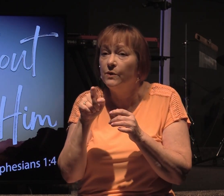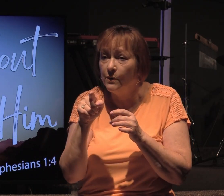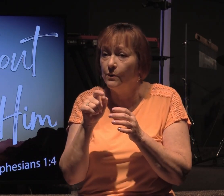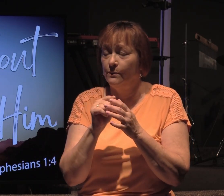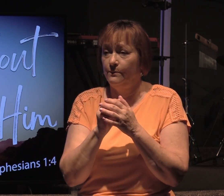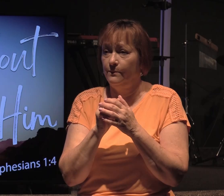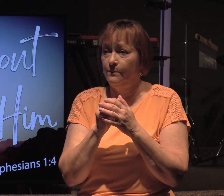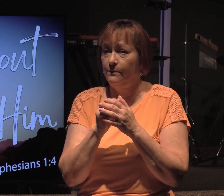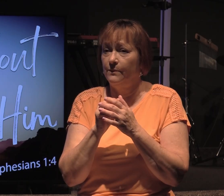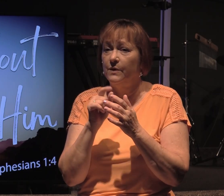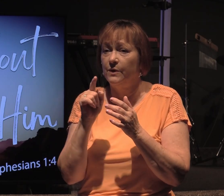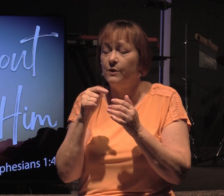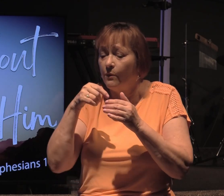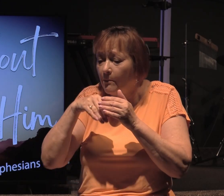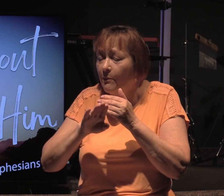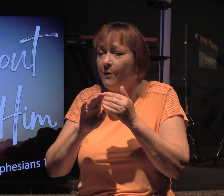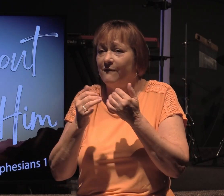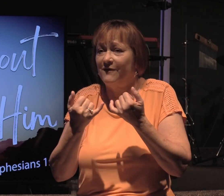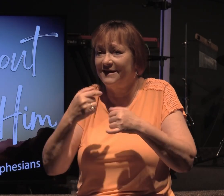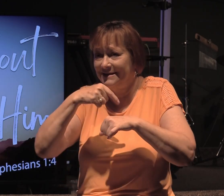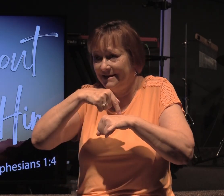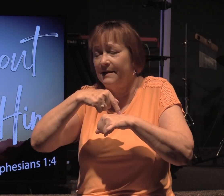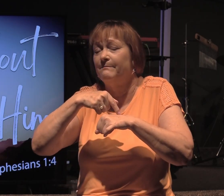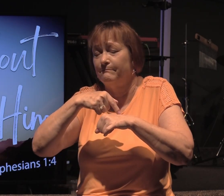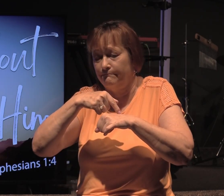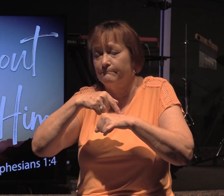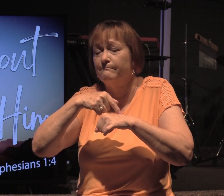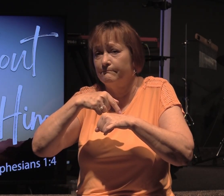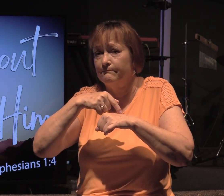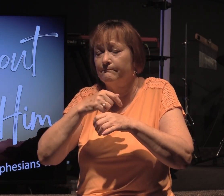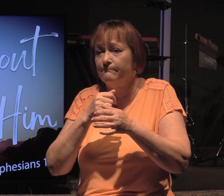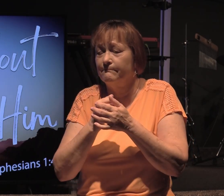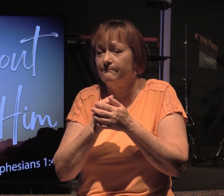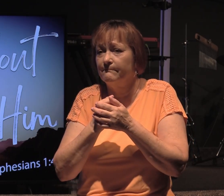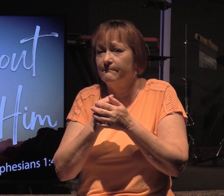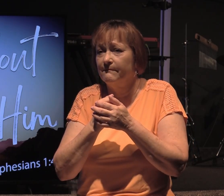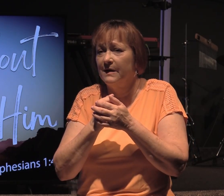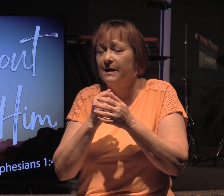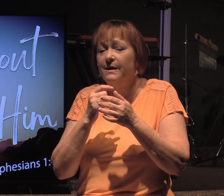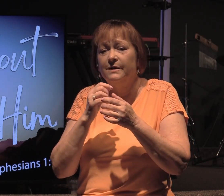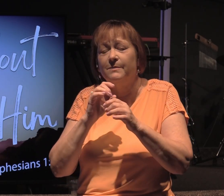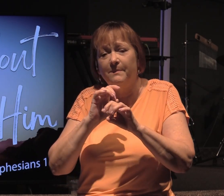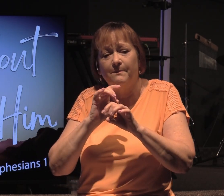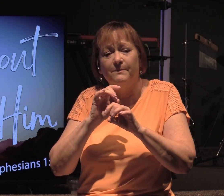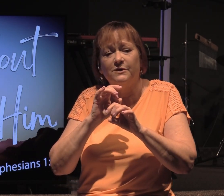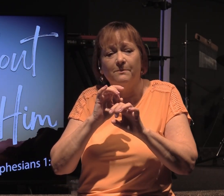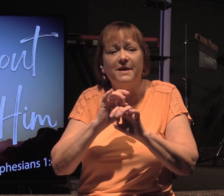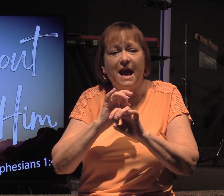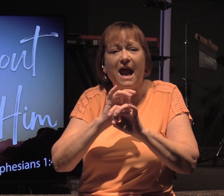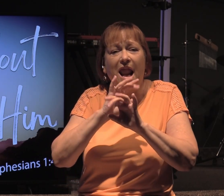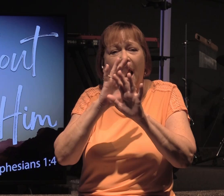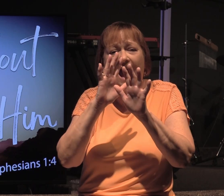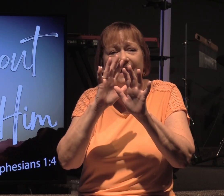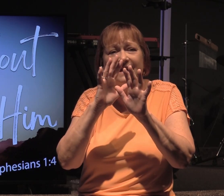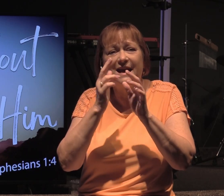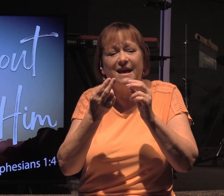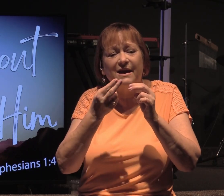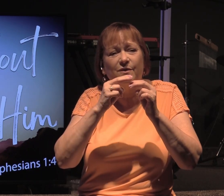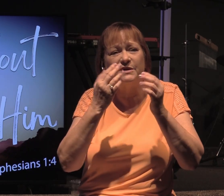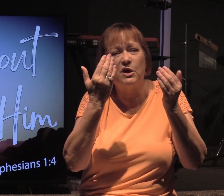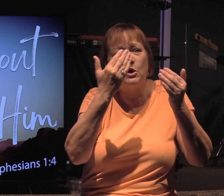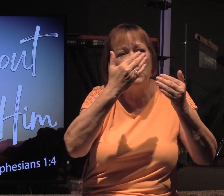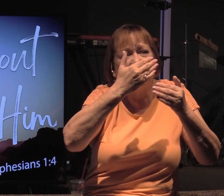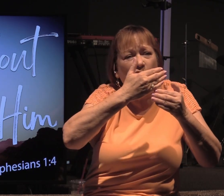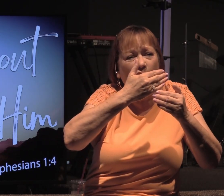You, you were born for a time such as this. To be a light in an ever-increasingly